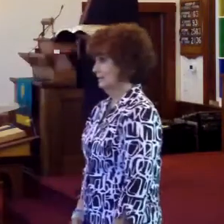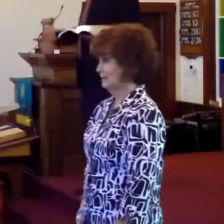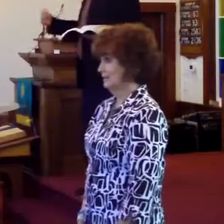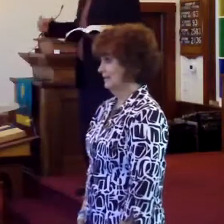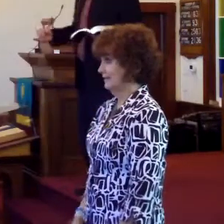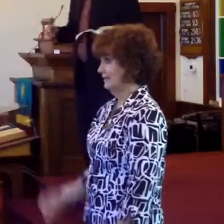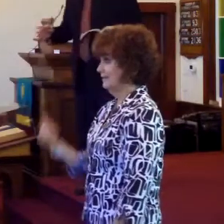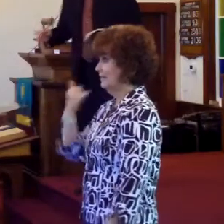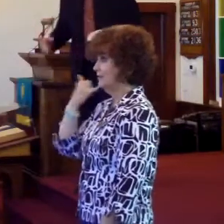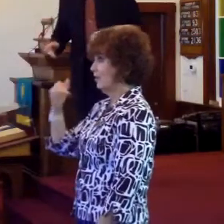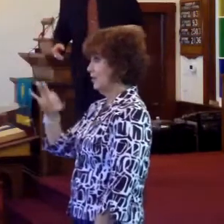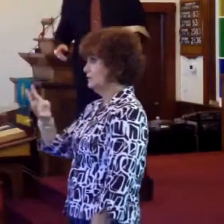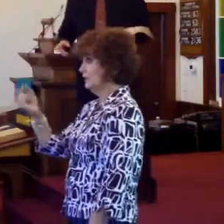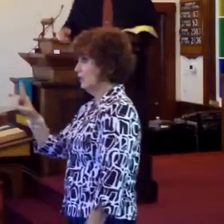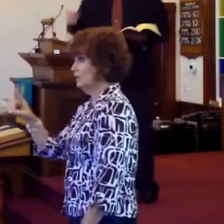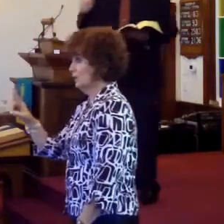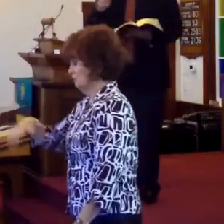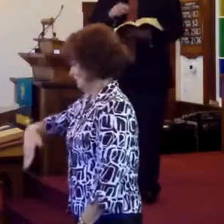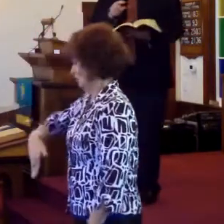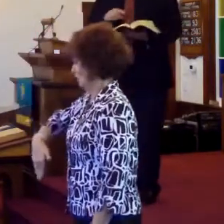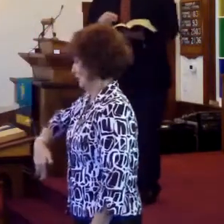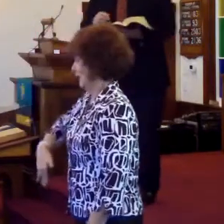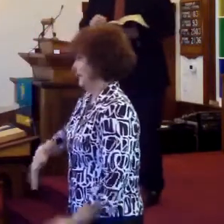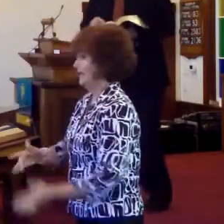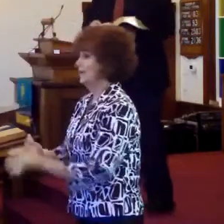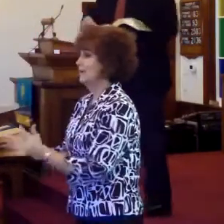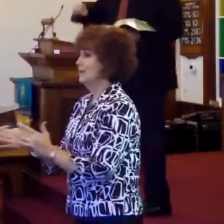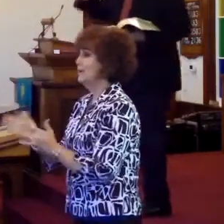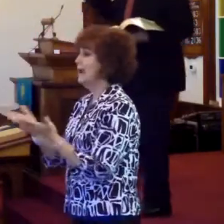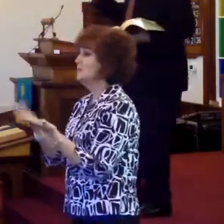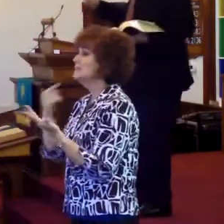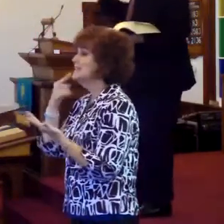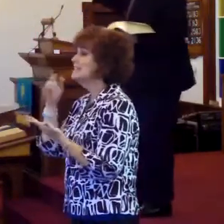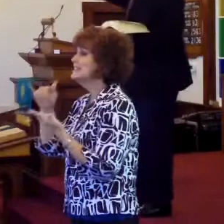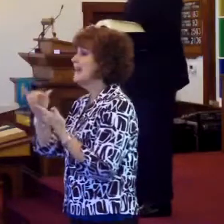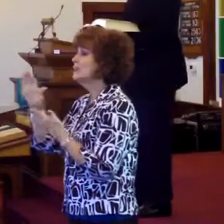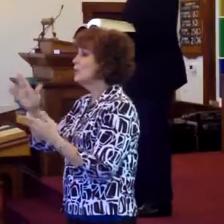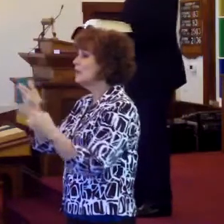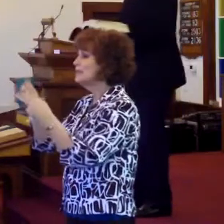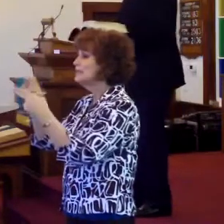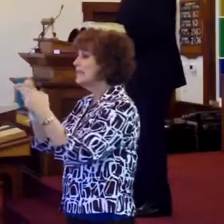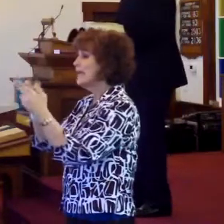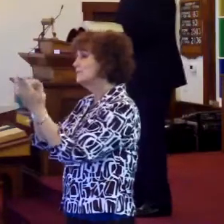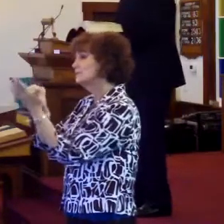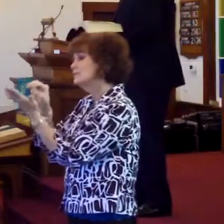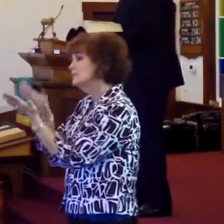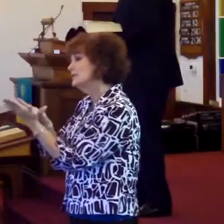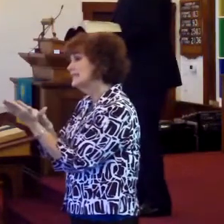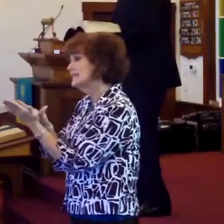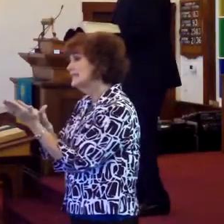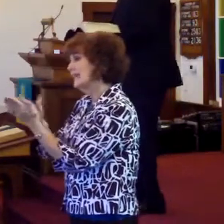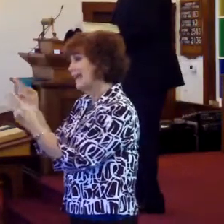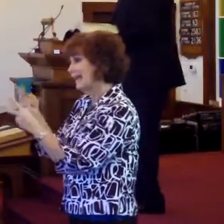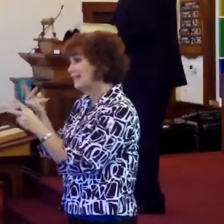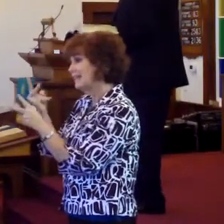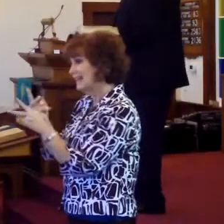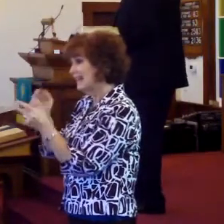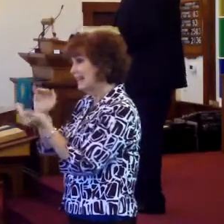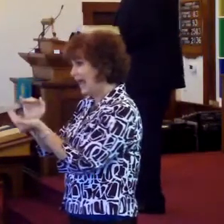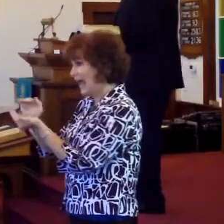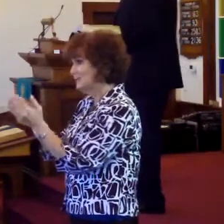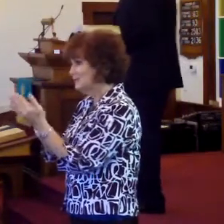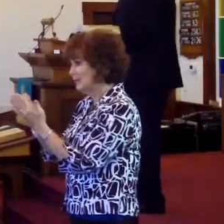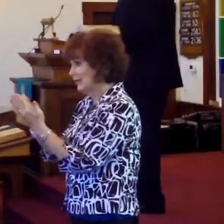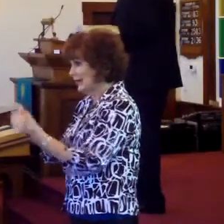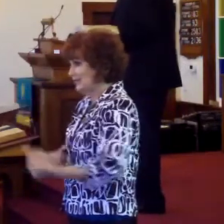We called 911, but it was too late. The Bible says here that your name is written in the Lamb's Book of Life. Guess where you're going to be?